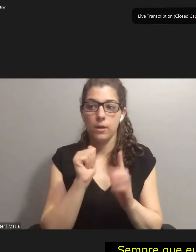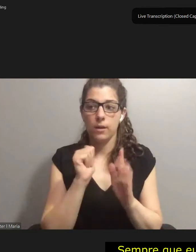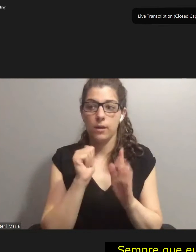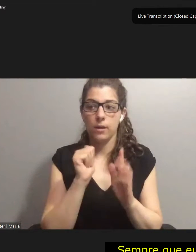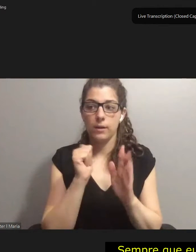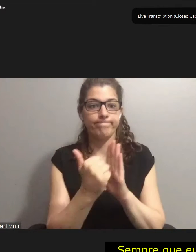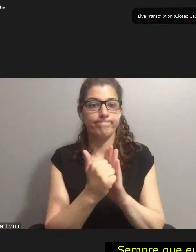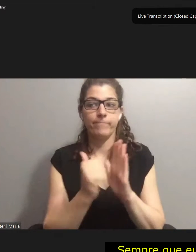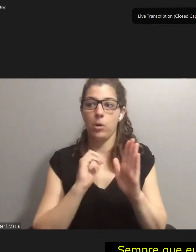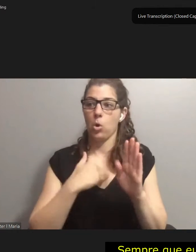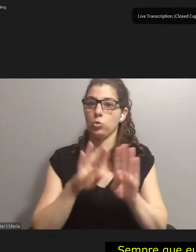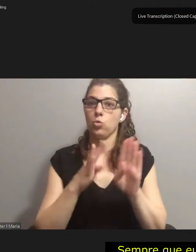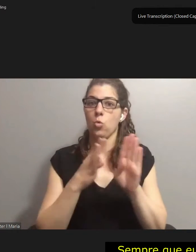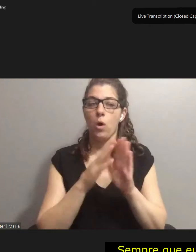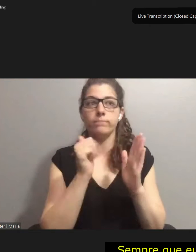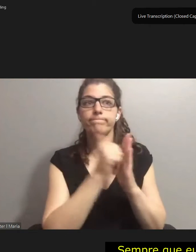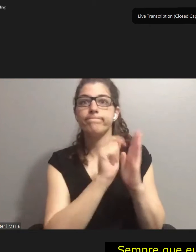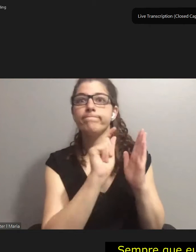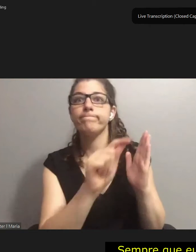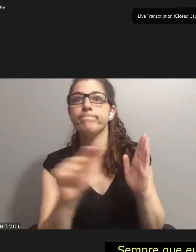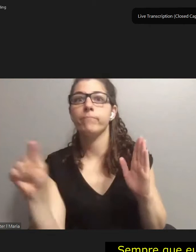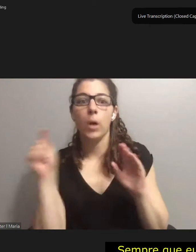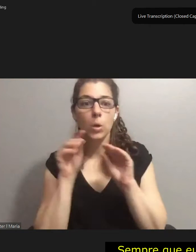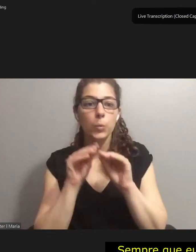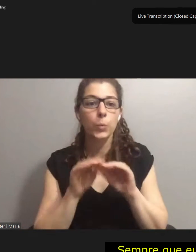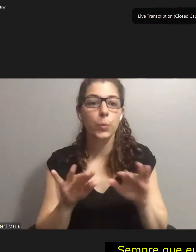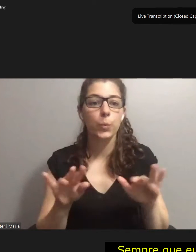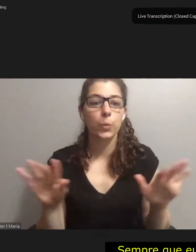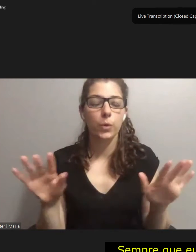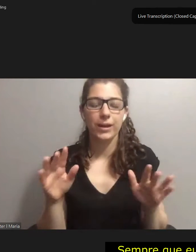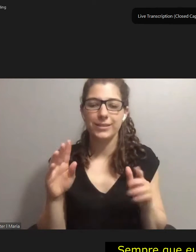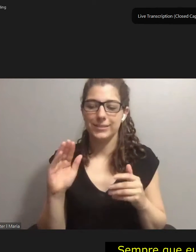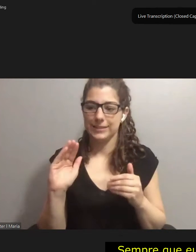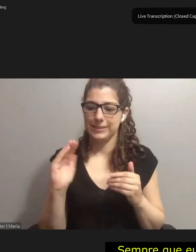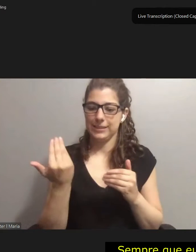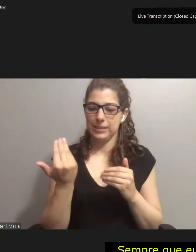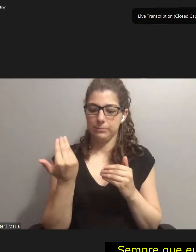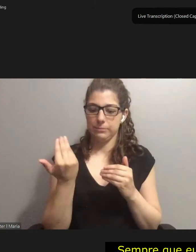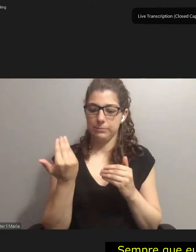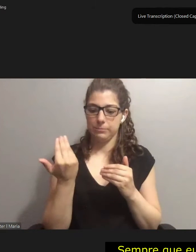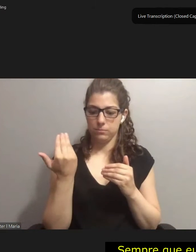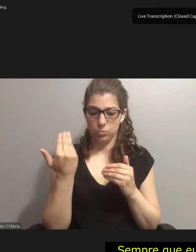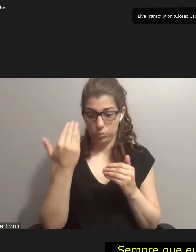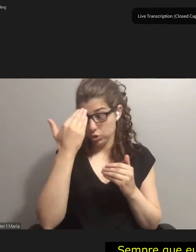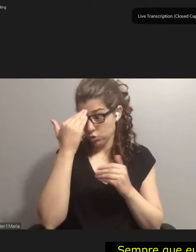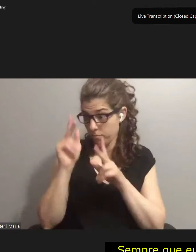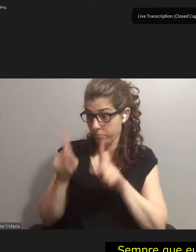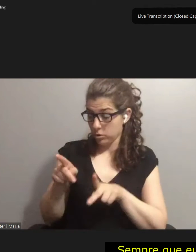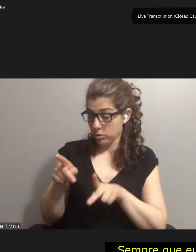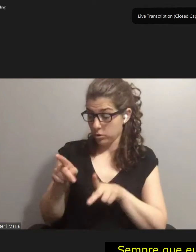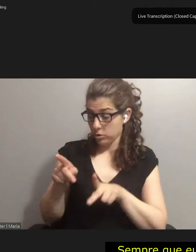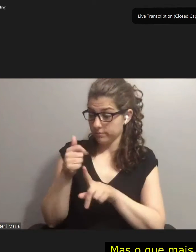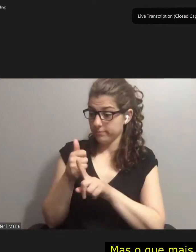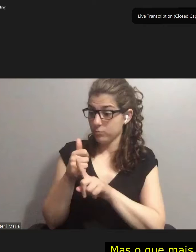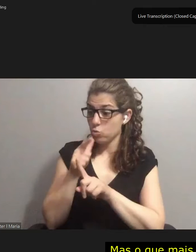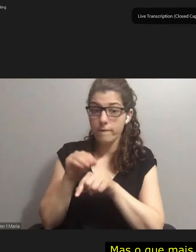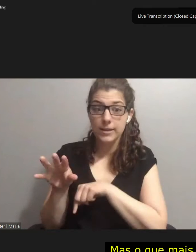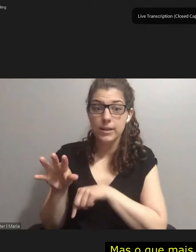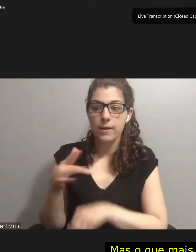doors. And it seemed even closer when we actually knew the person who was infected.